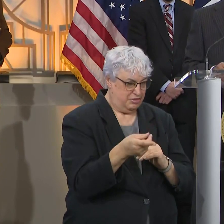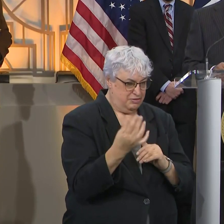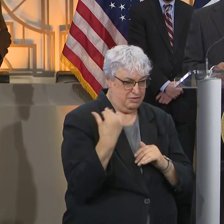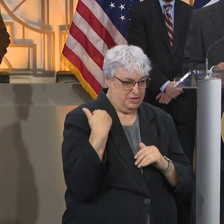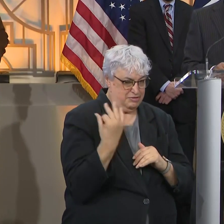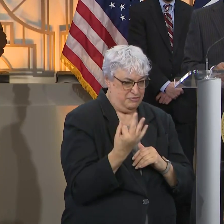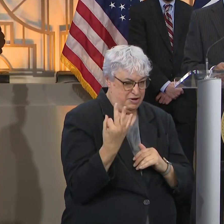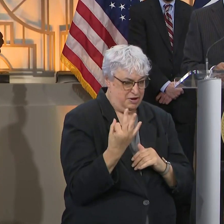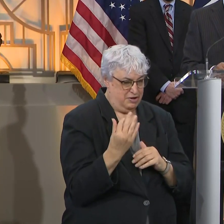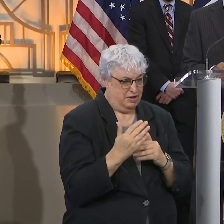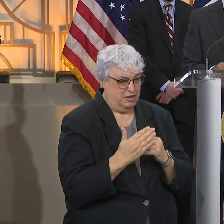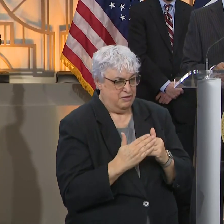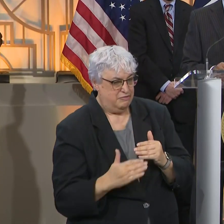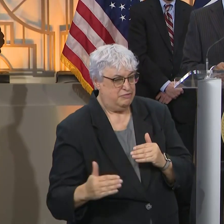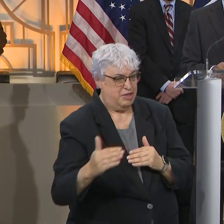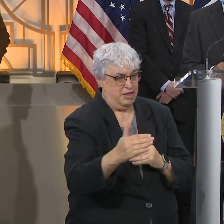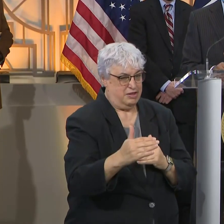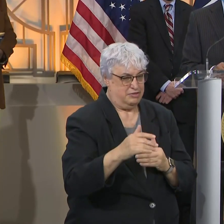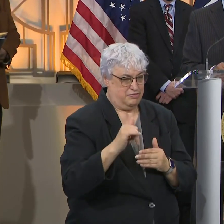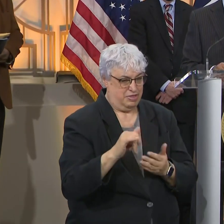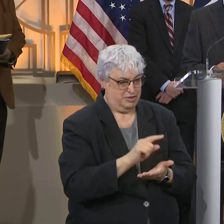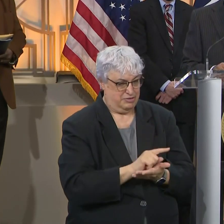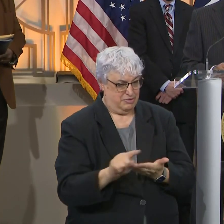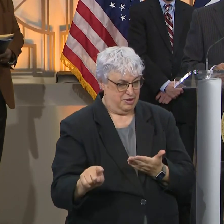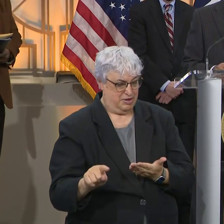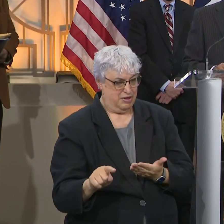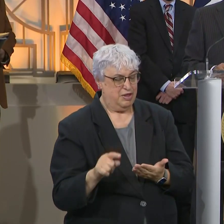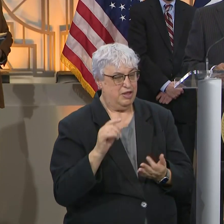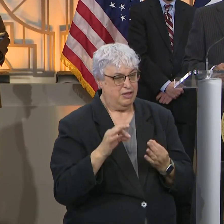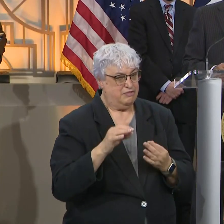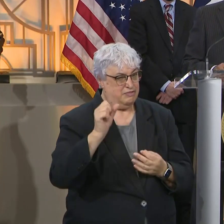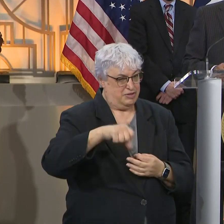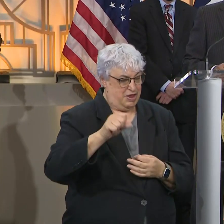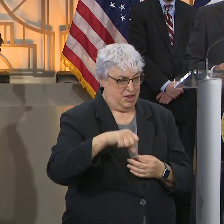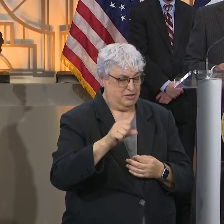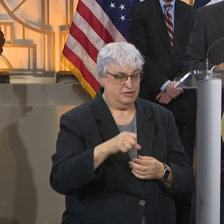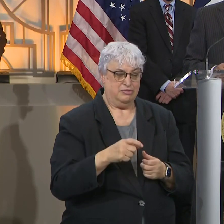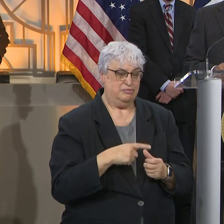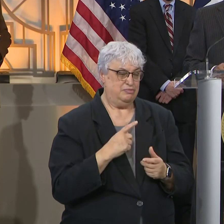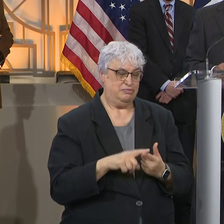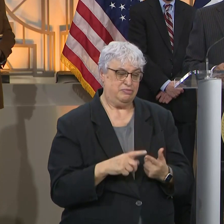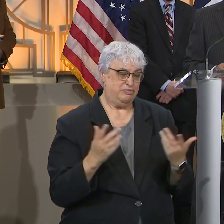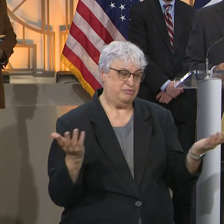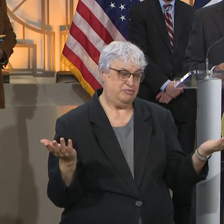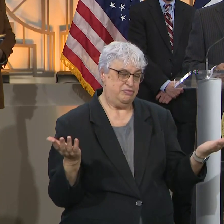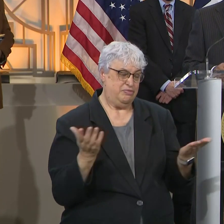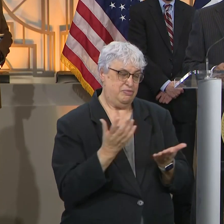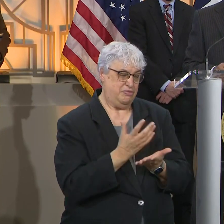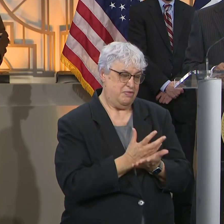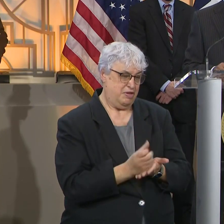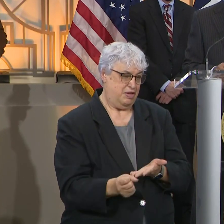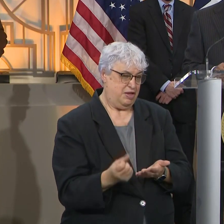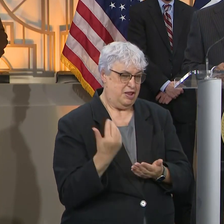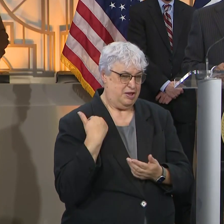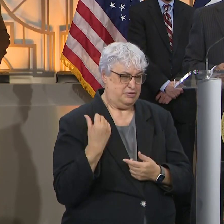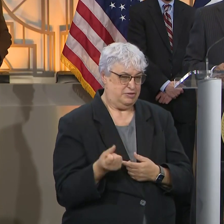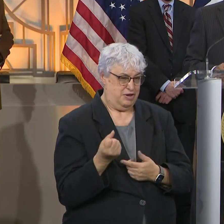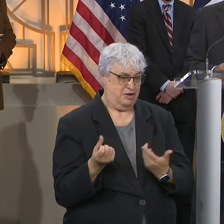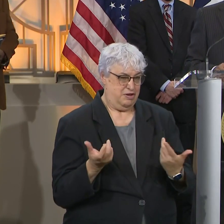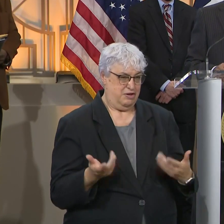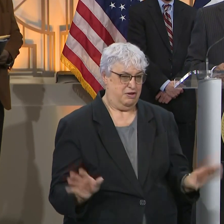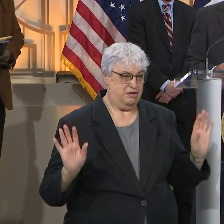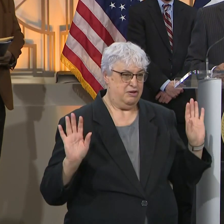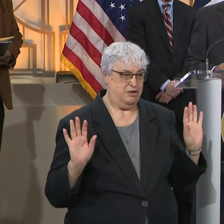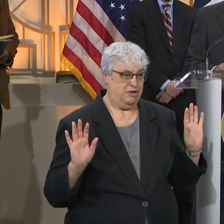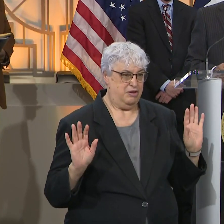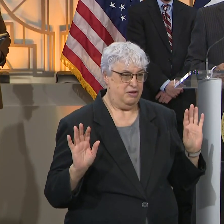the advance of shipment for this week. If that's the case, then we'll use some of that shipment for last Saturday because we